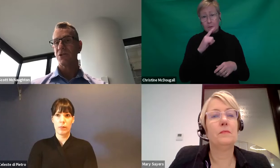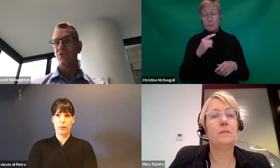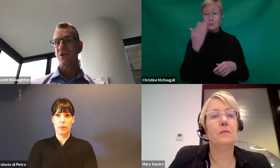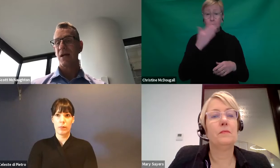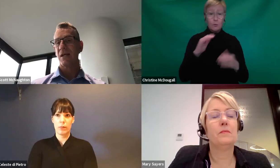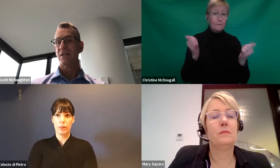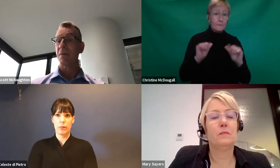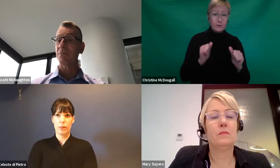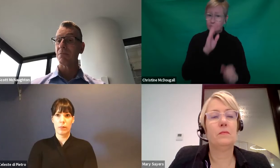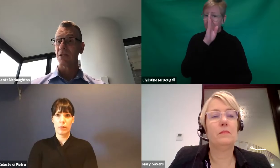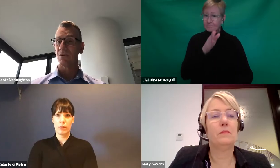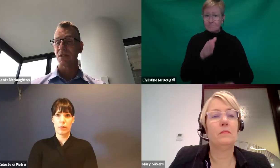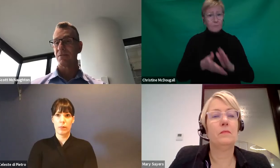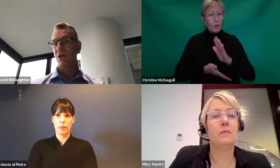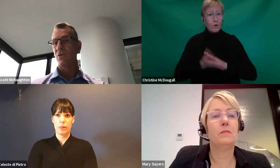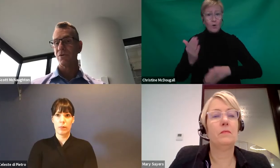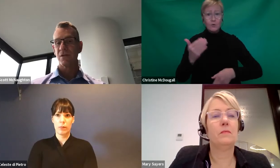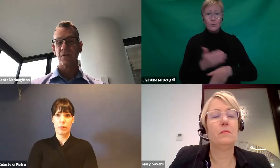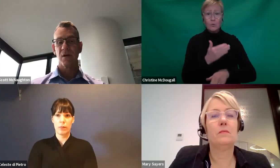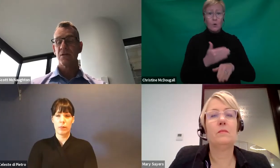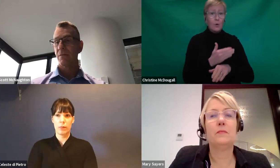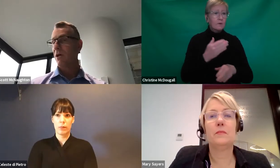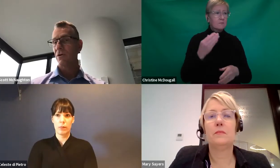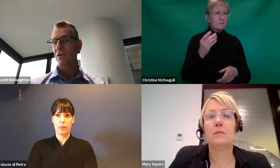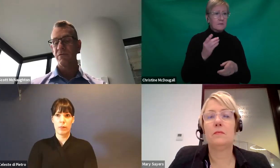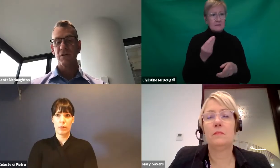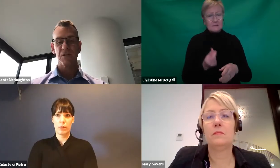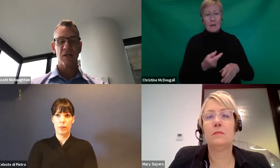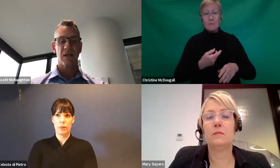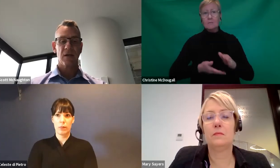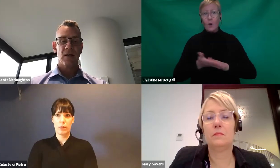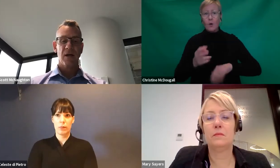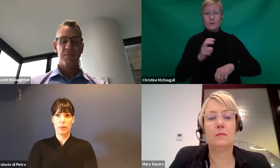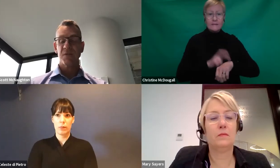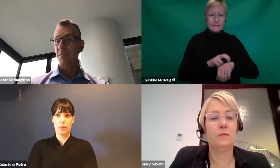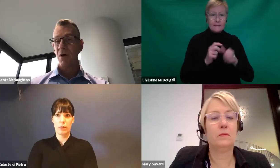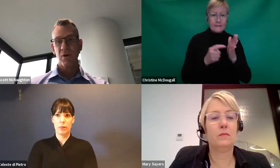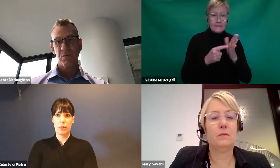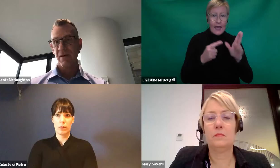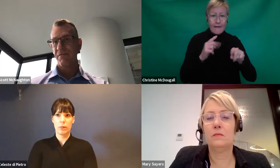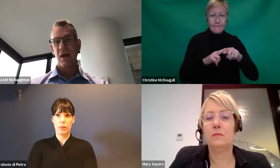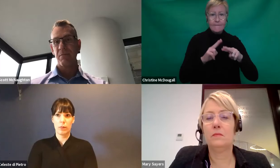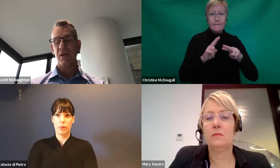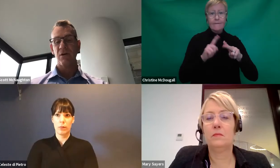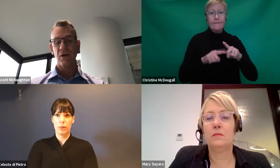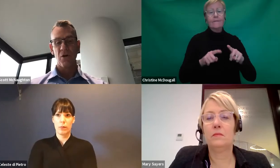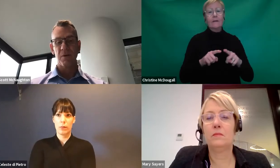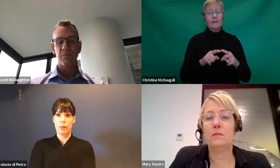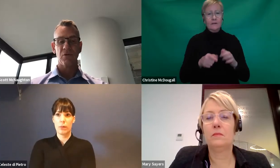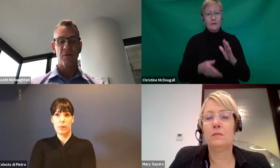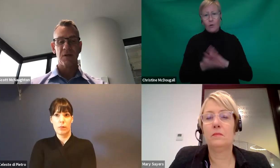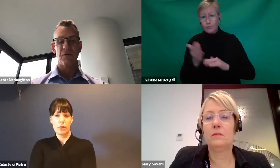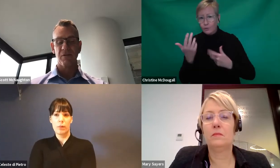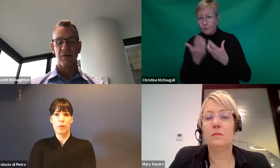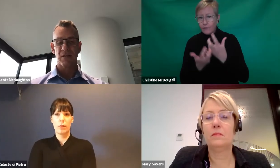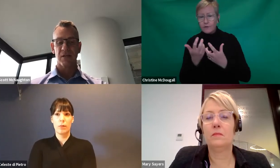vocational training. Some might need to do some other courses. Some might go to university. Some might work with their family or in open